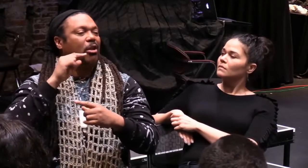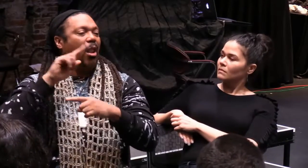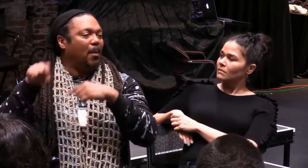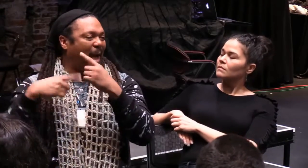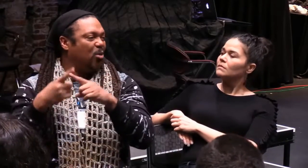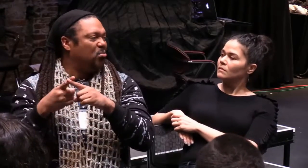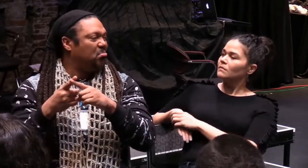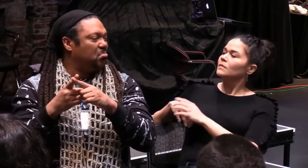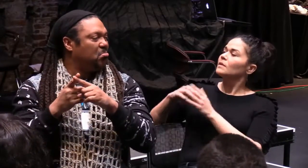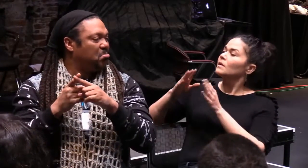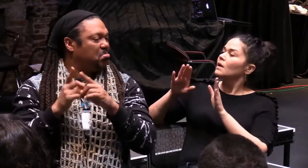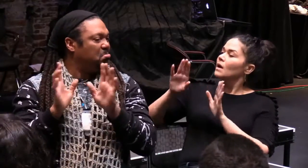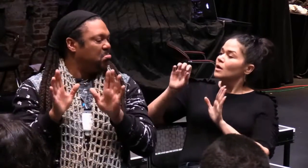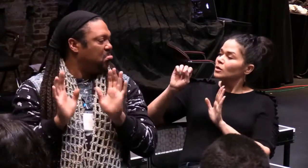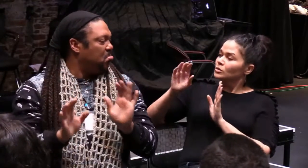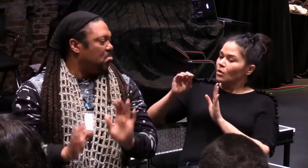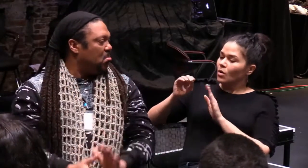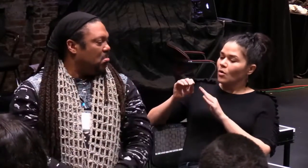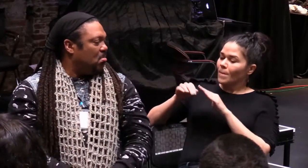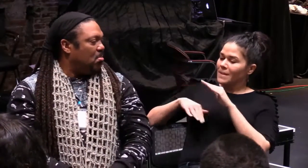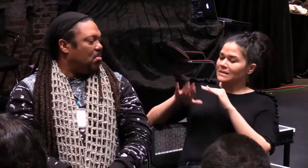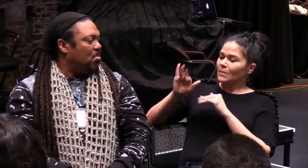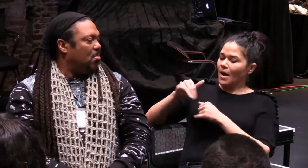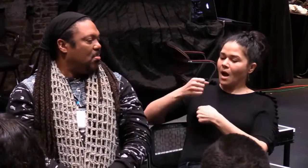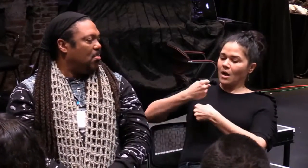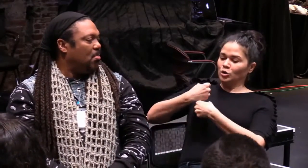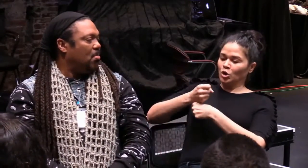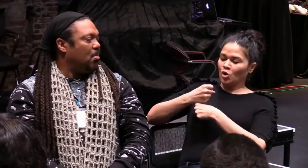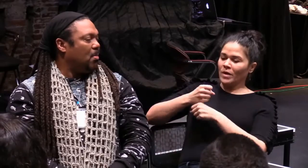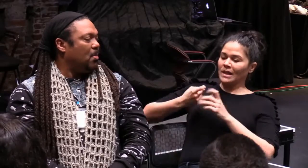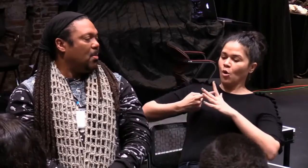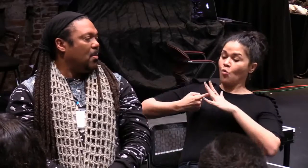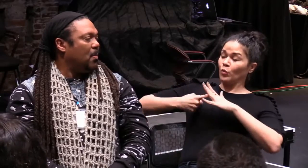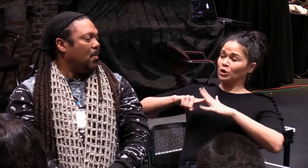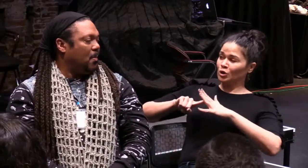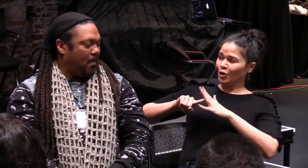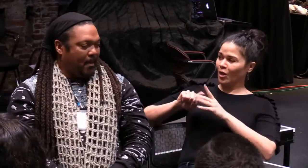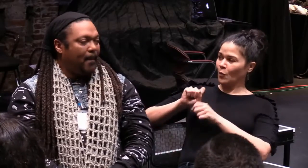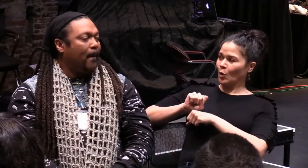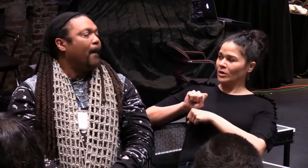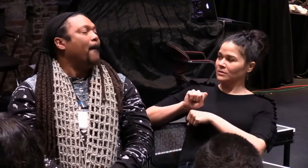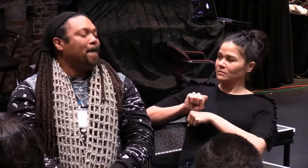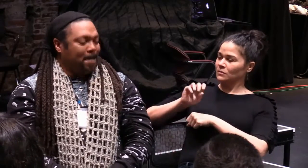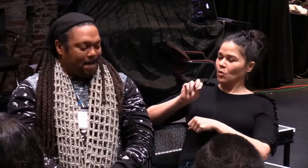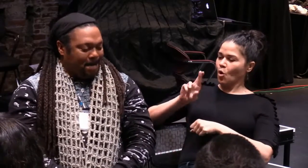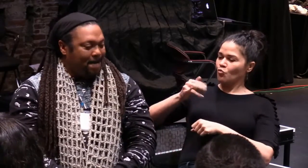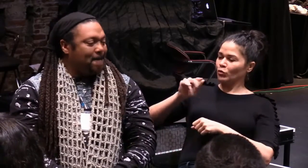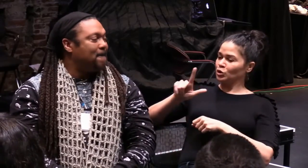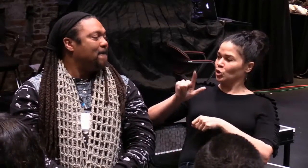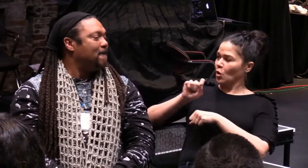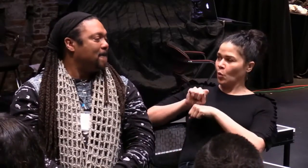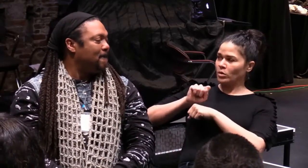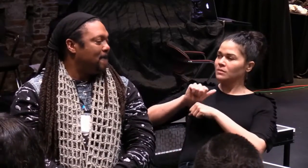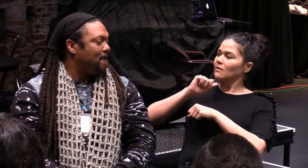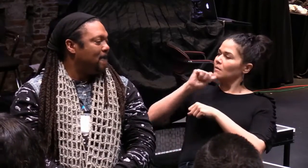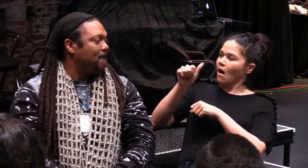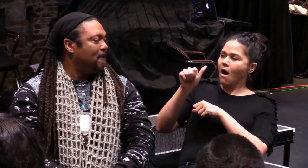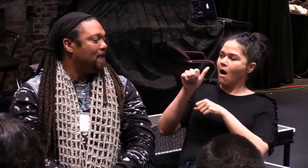So I'm a black deaf man changing the space that way. So it's basically about changing